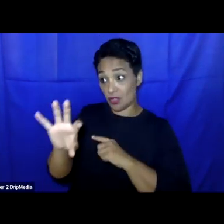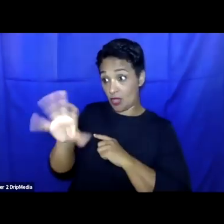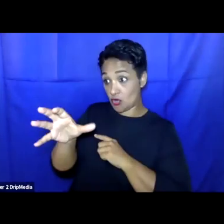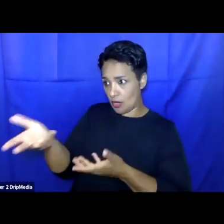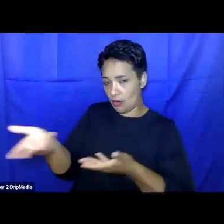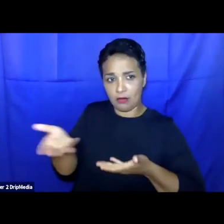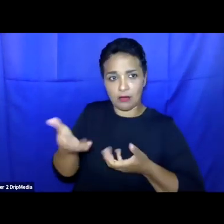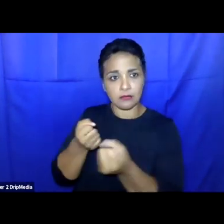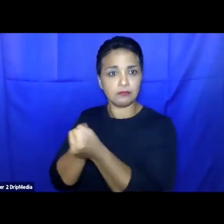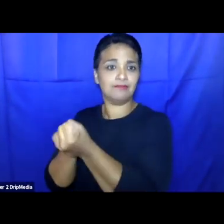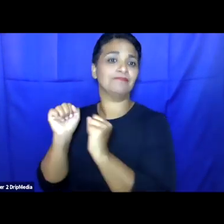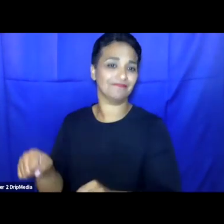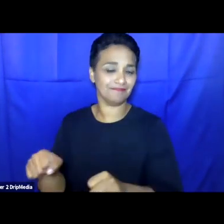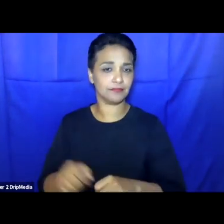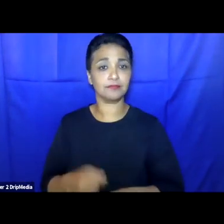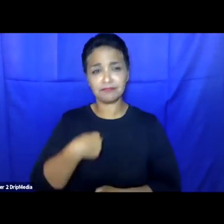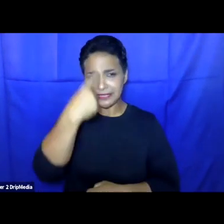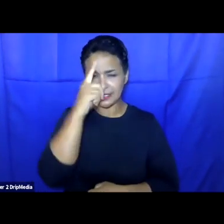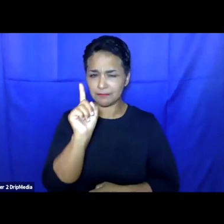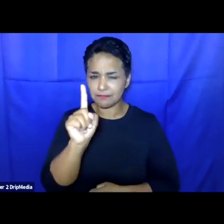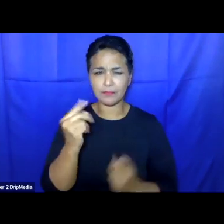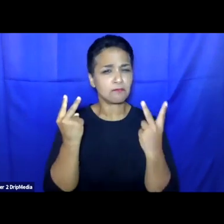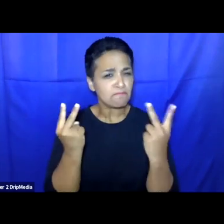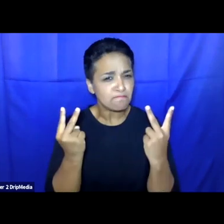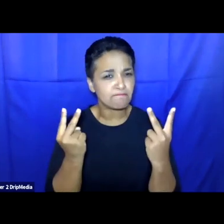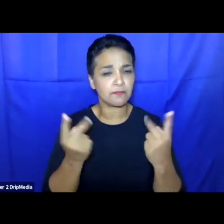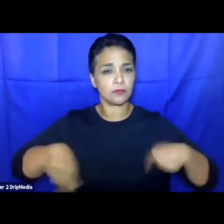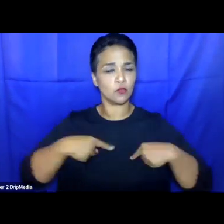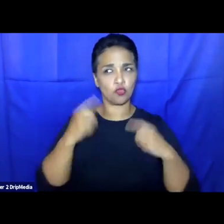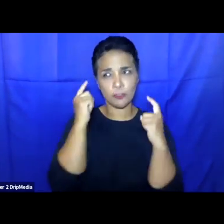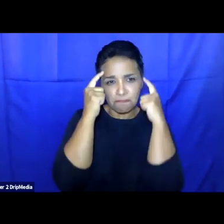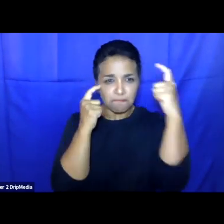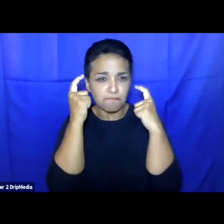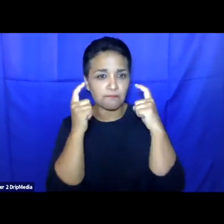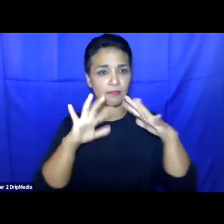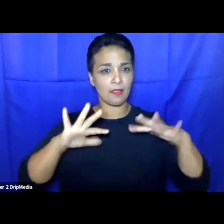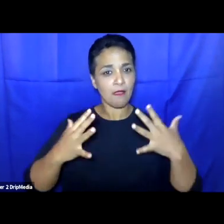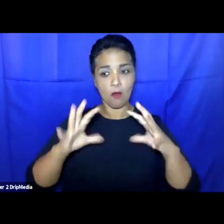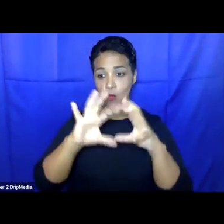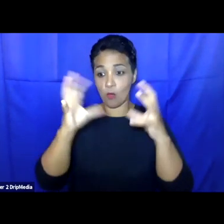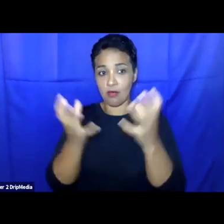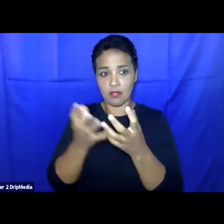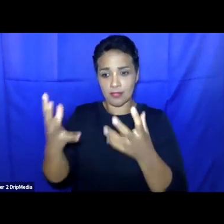think what's important in thinking about the way in which the global compact embraces solidarity is the distinction that